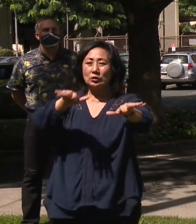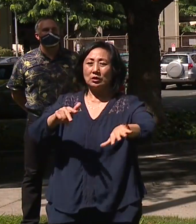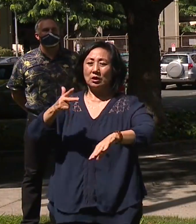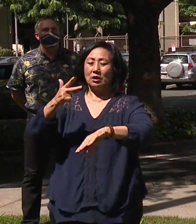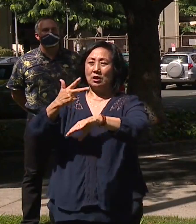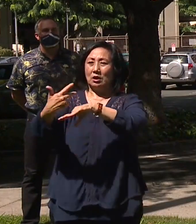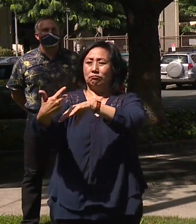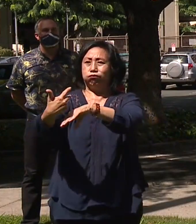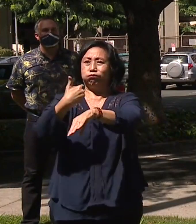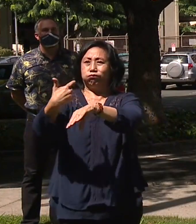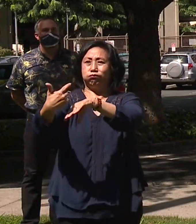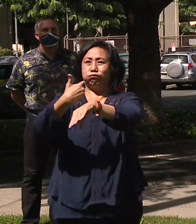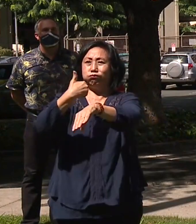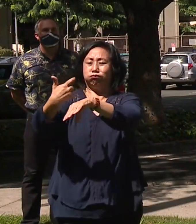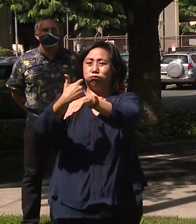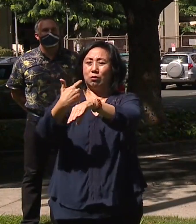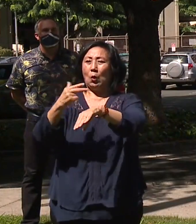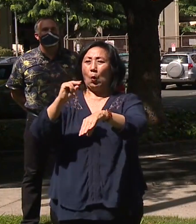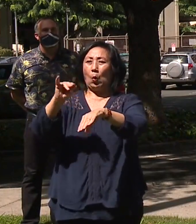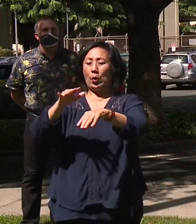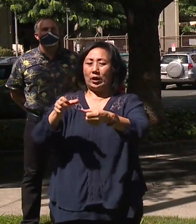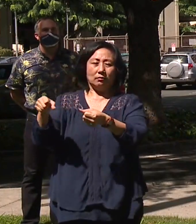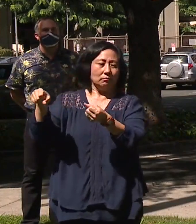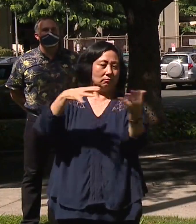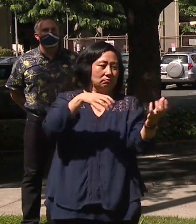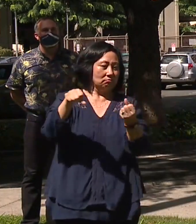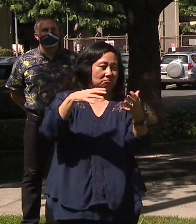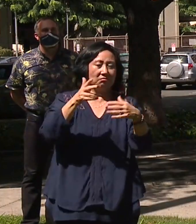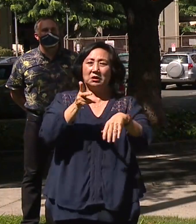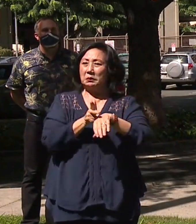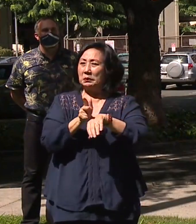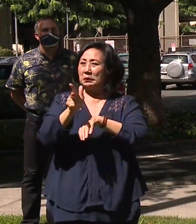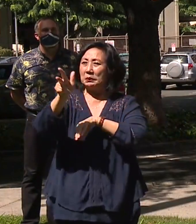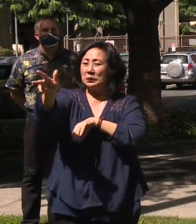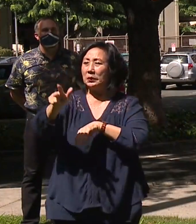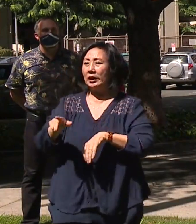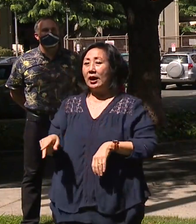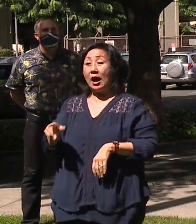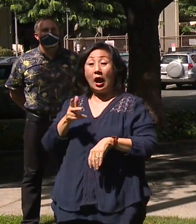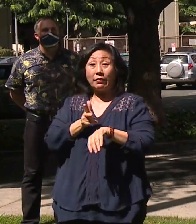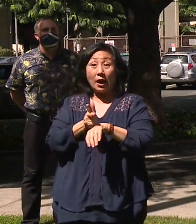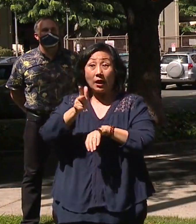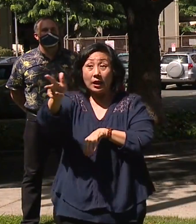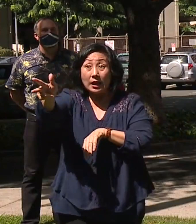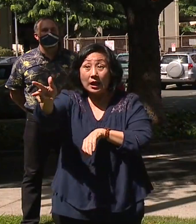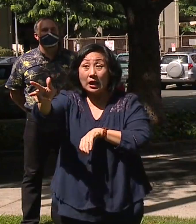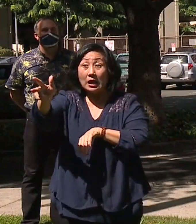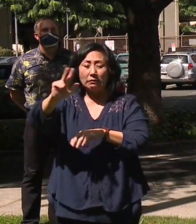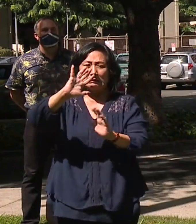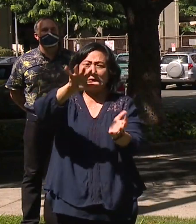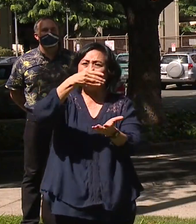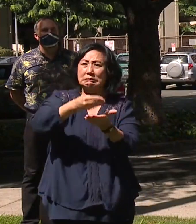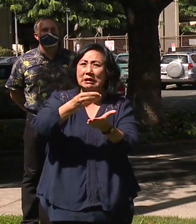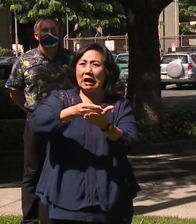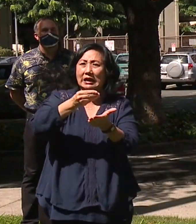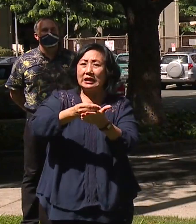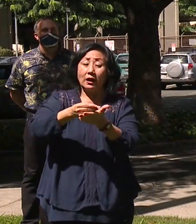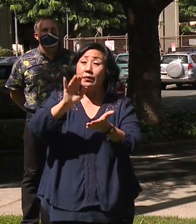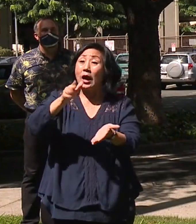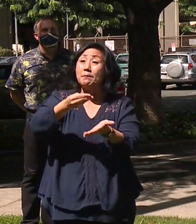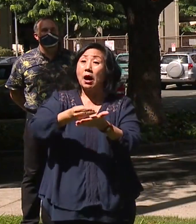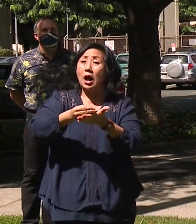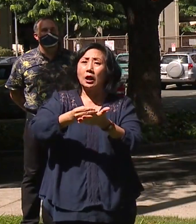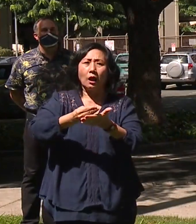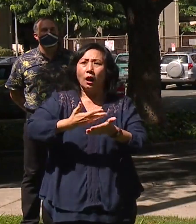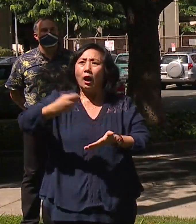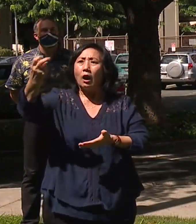and as he's surfing out there, thinking about those takers leaving with tons and tons of cash in their hole, taking it out of our economy. And